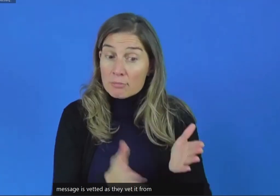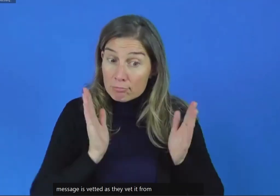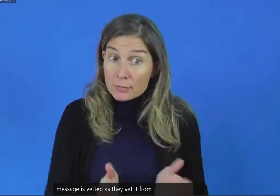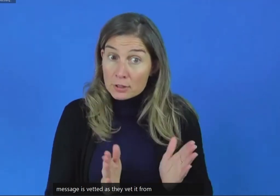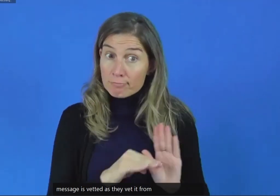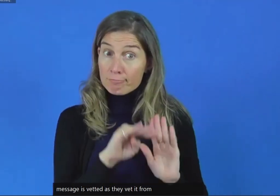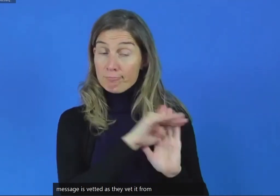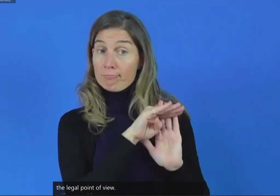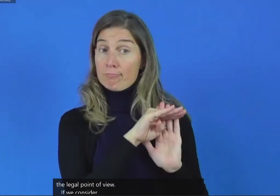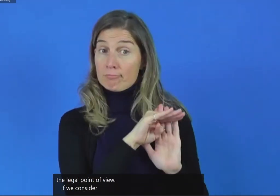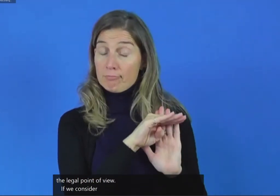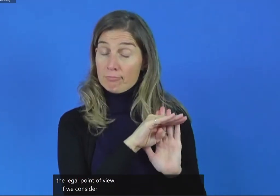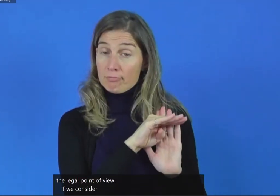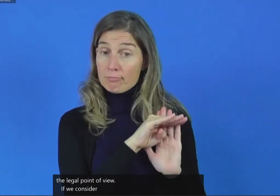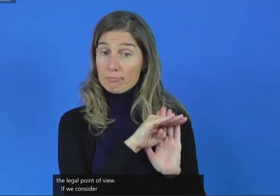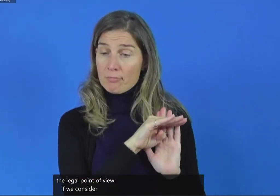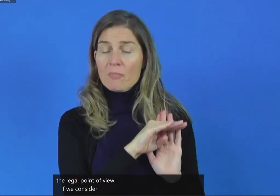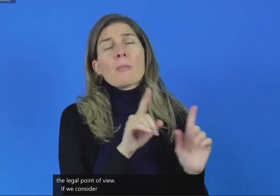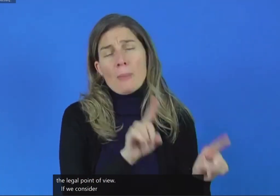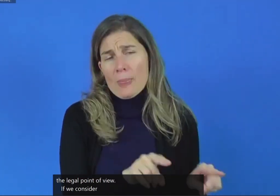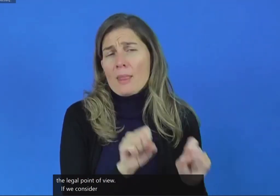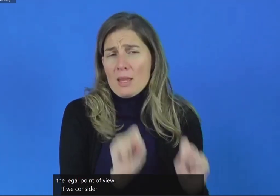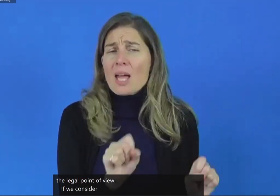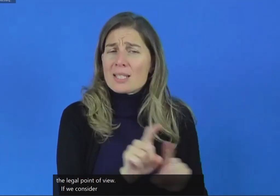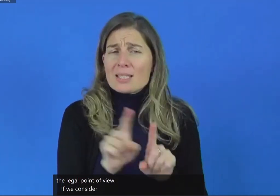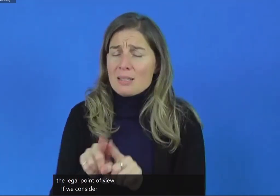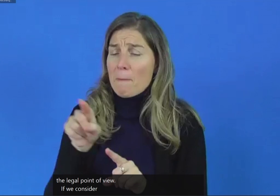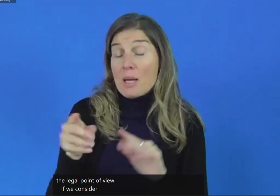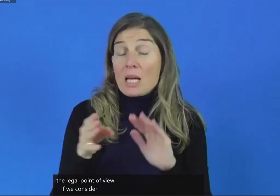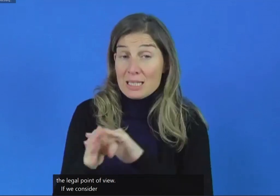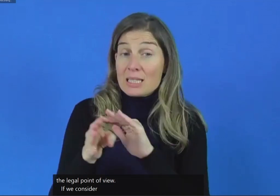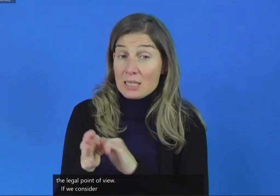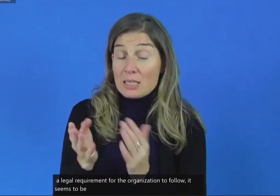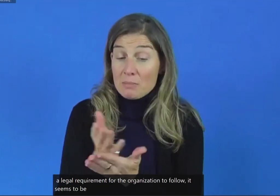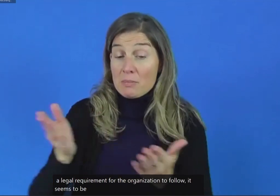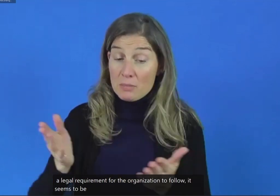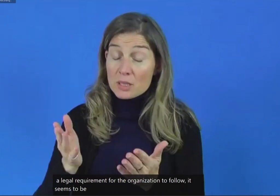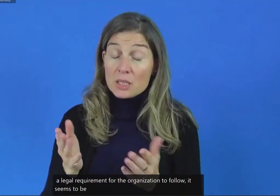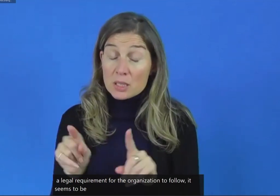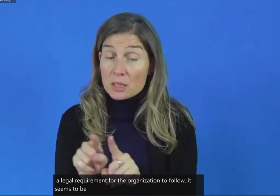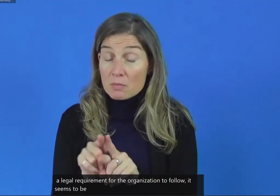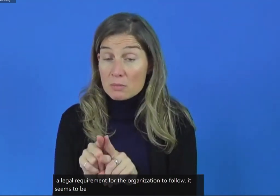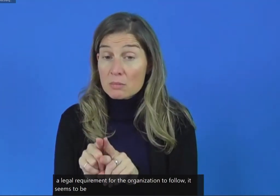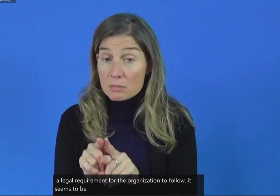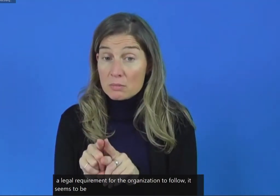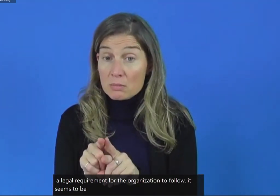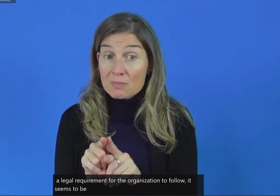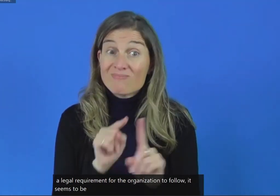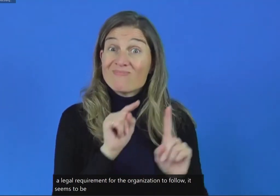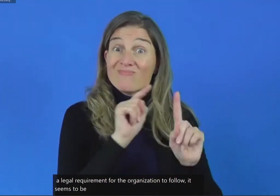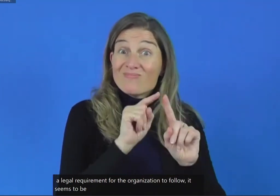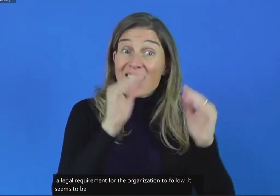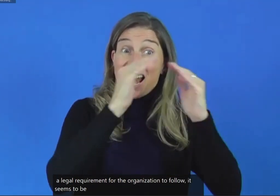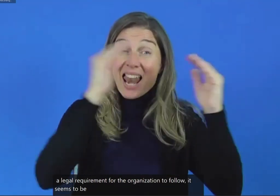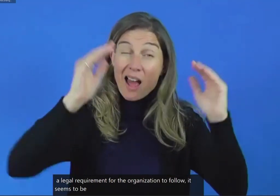should be the case for accessibility for the organization to follow. If we achieve that level of